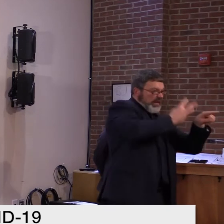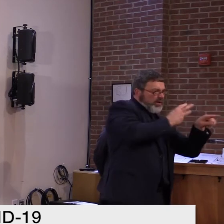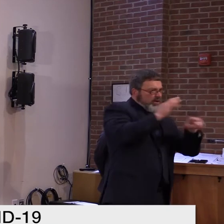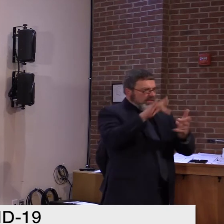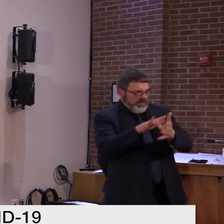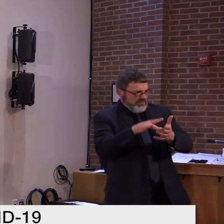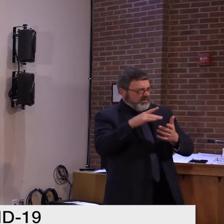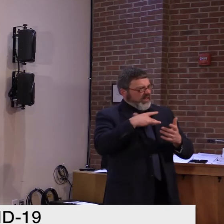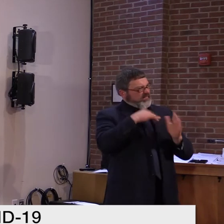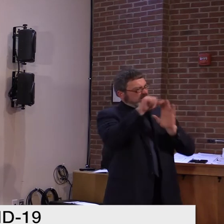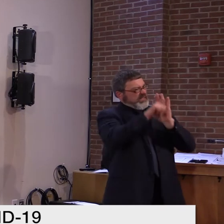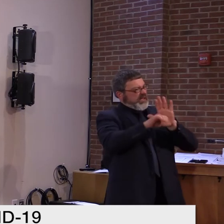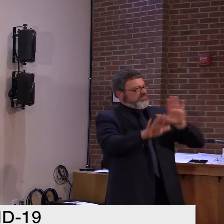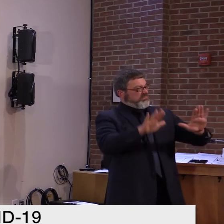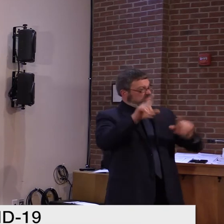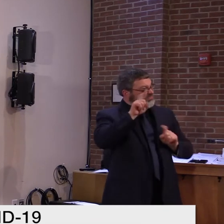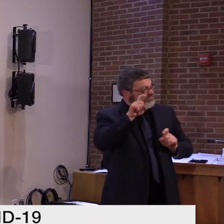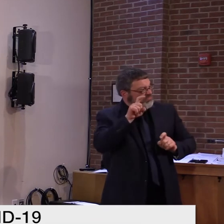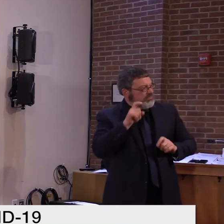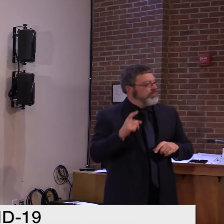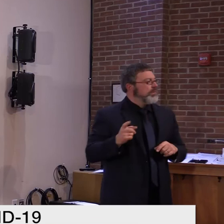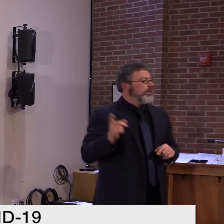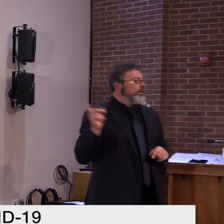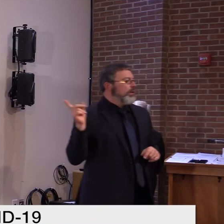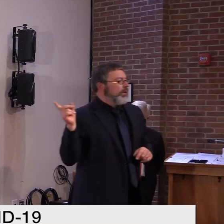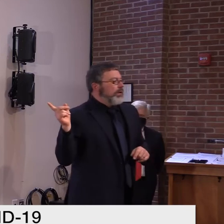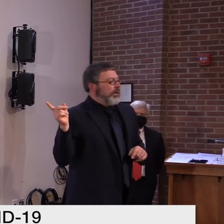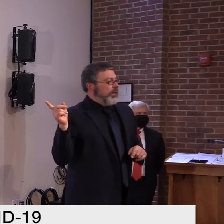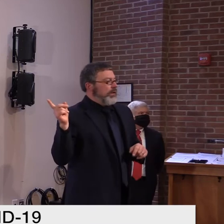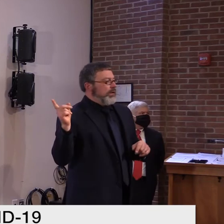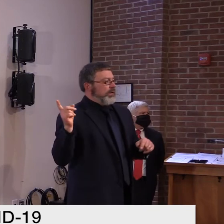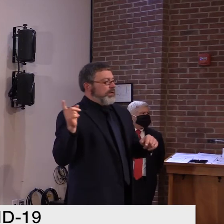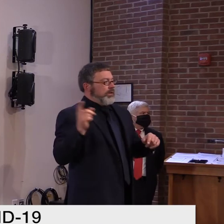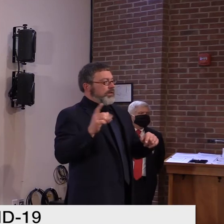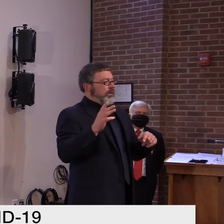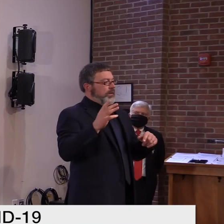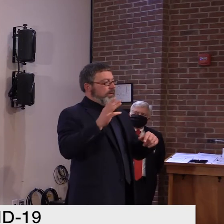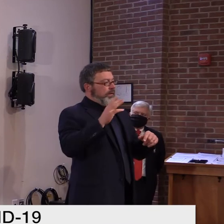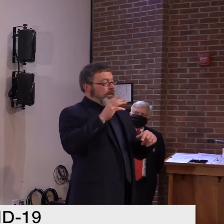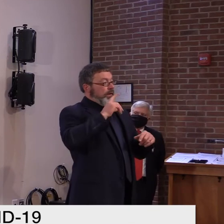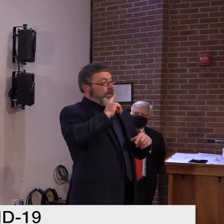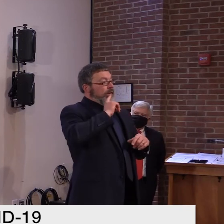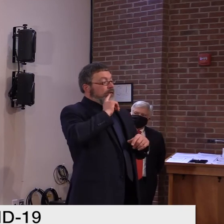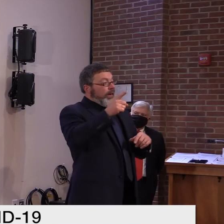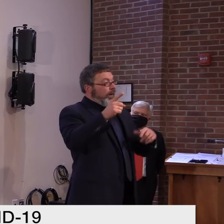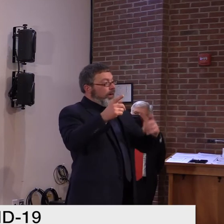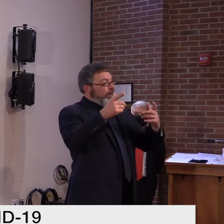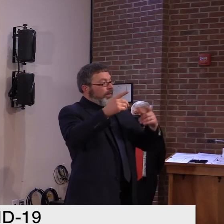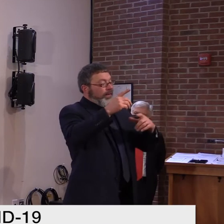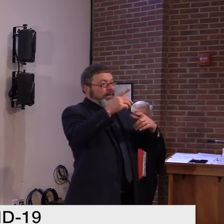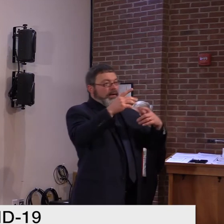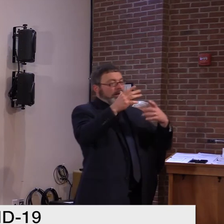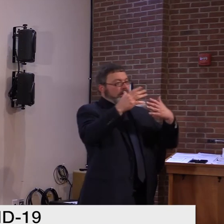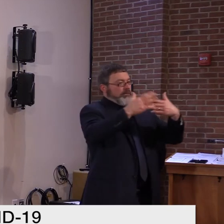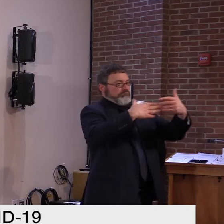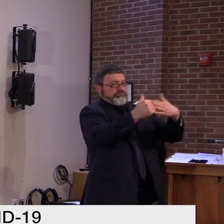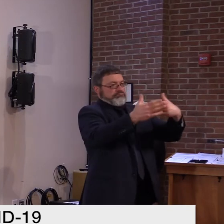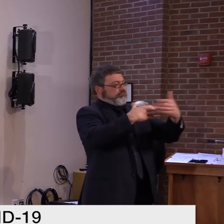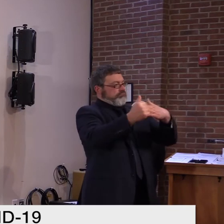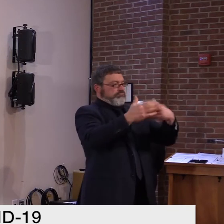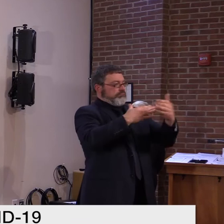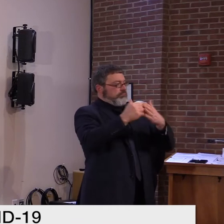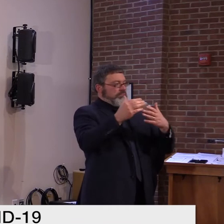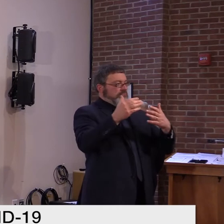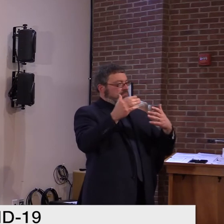throughout Washington County, even in the Orange County, in the Chitton County. But as you remember, as we laid out maybe a week ago